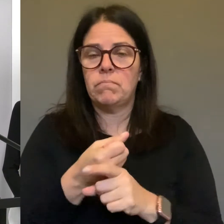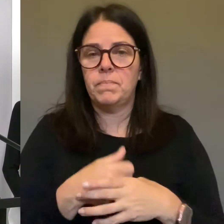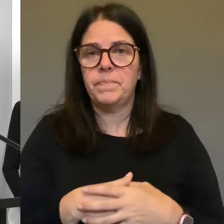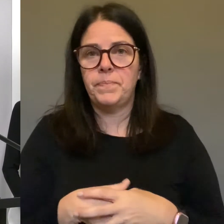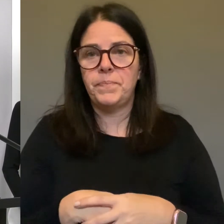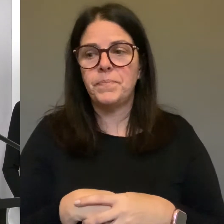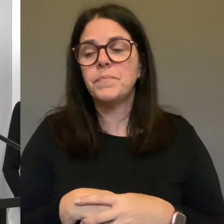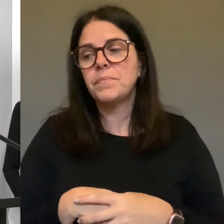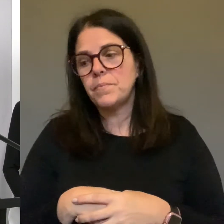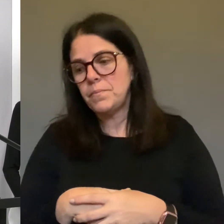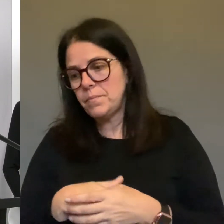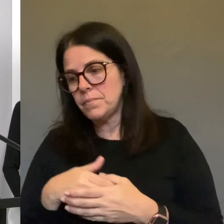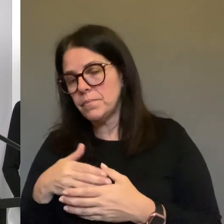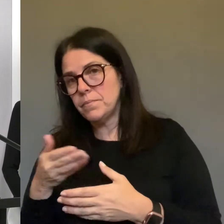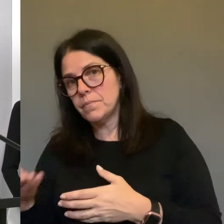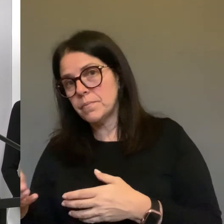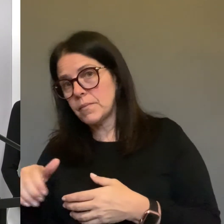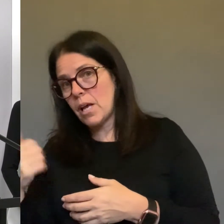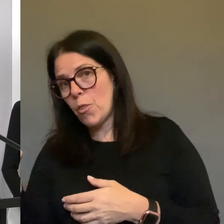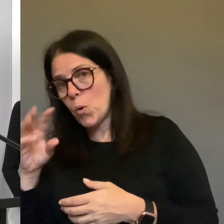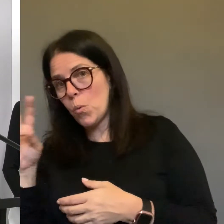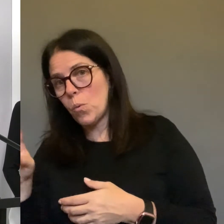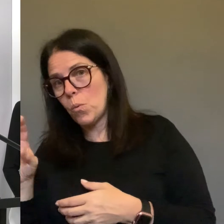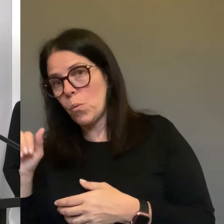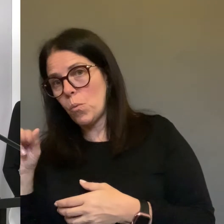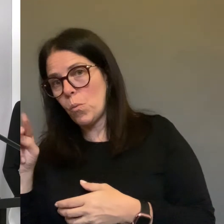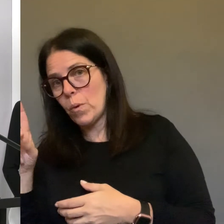And then windsorite.ca, any questions?